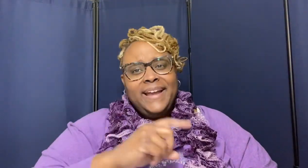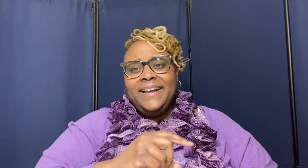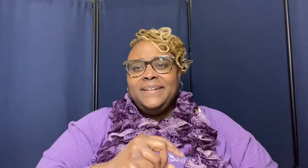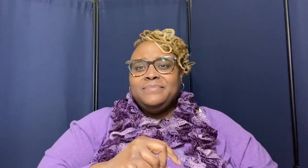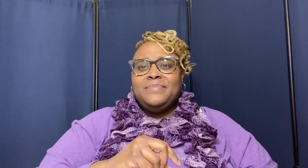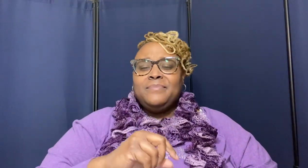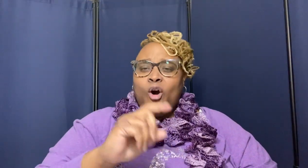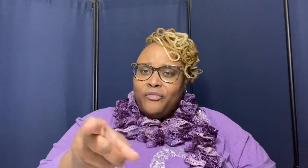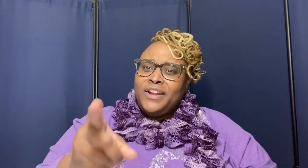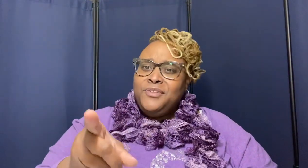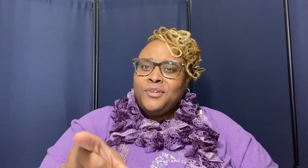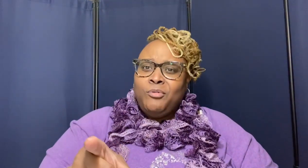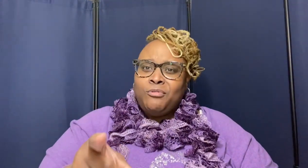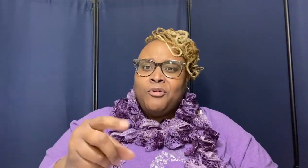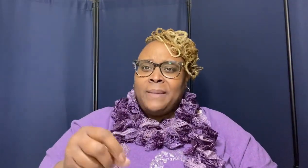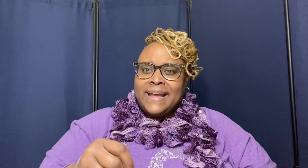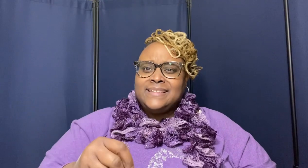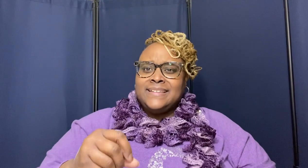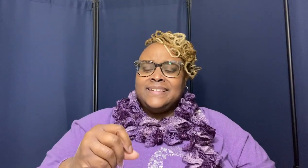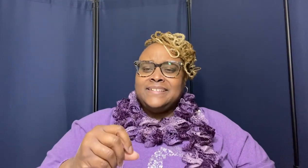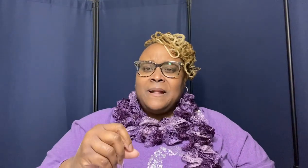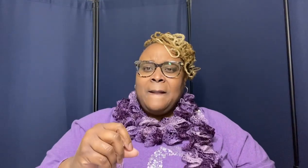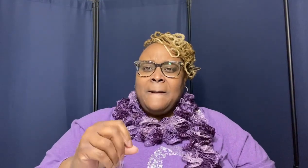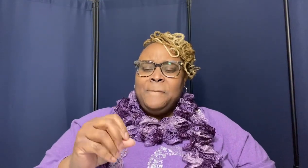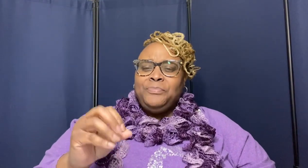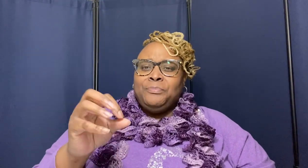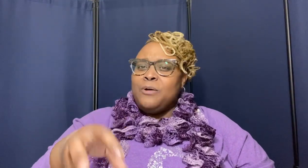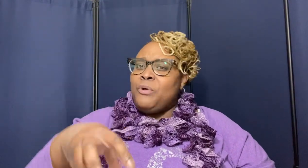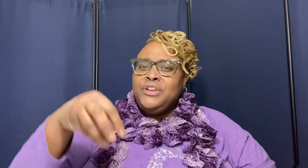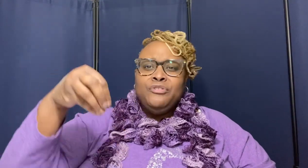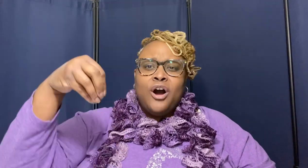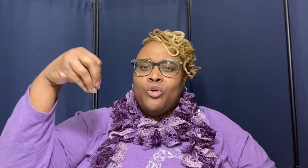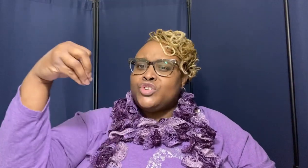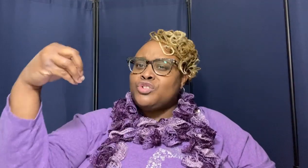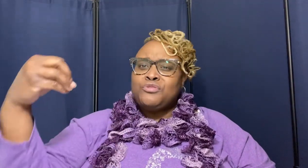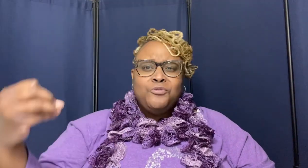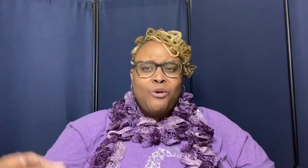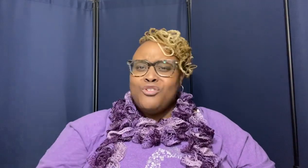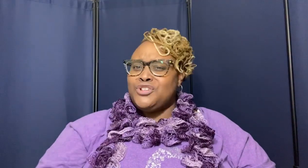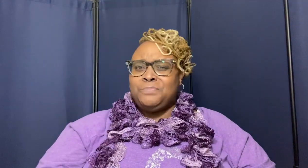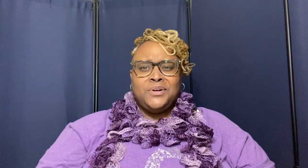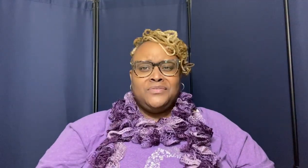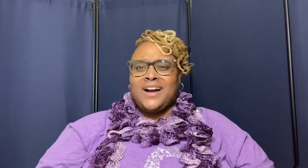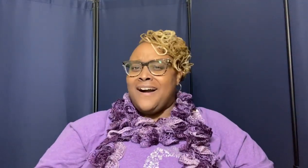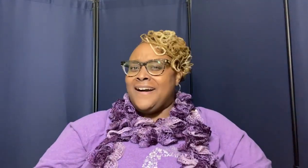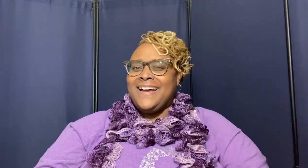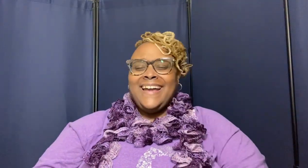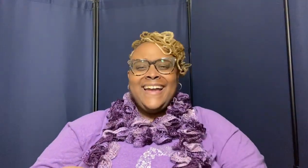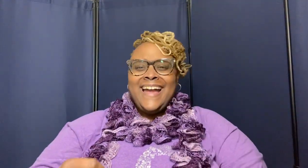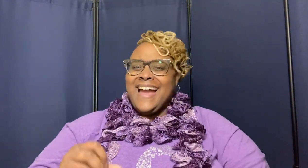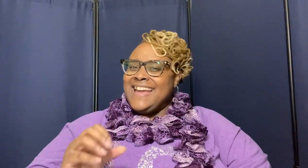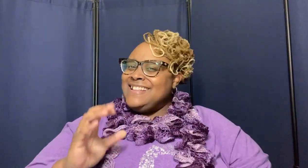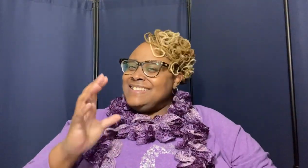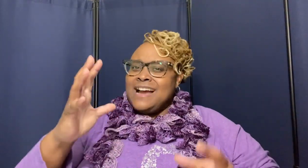hopefully you know what romance is but when you owe true worship of god it's that